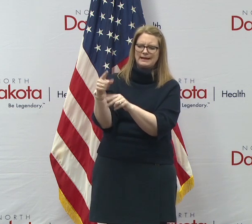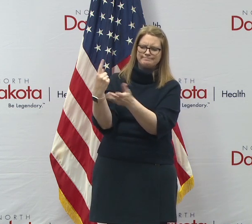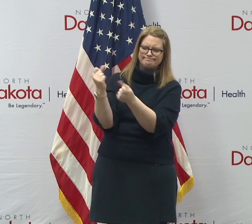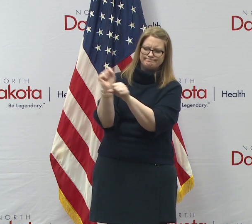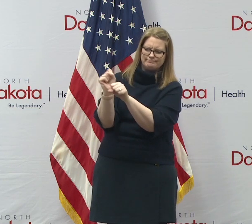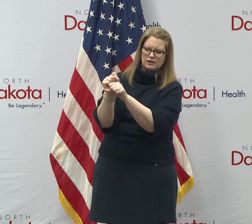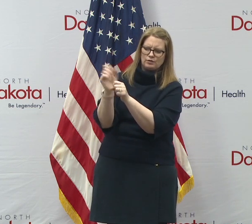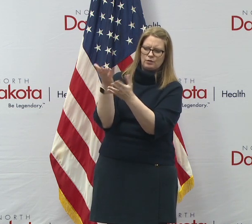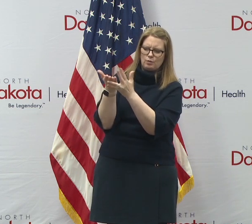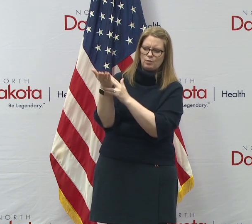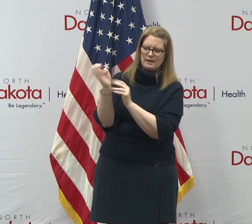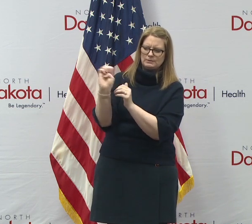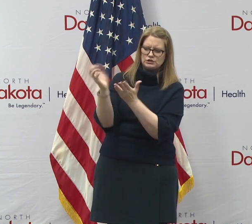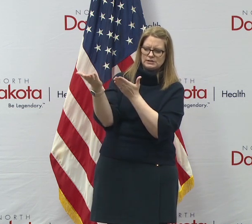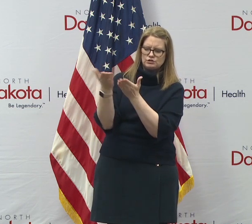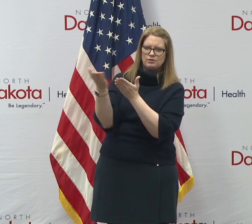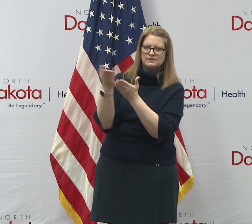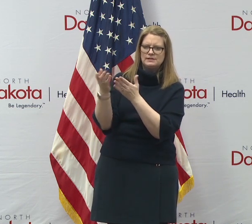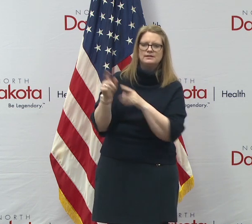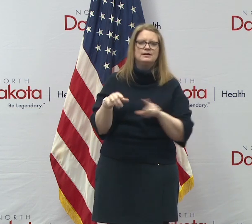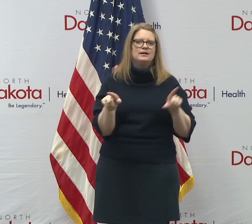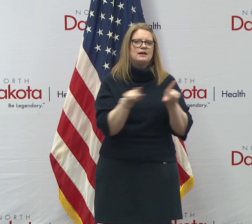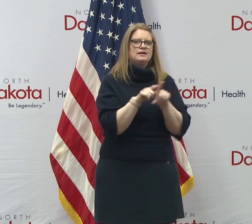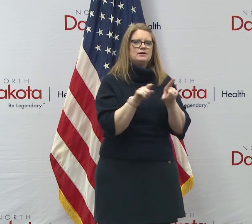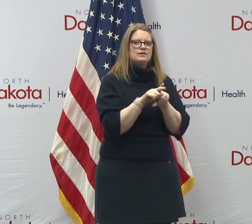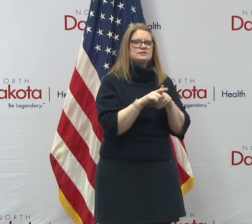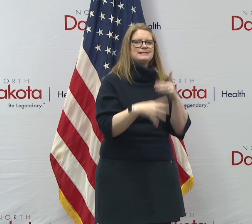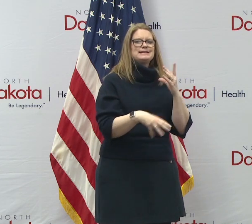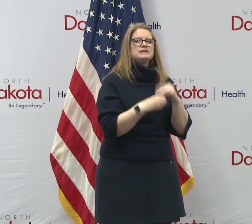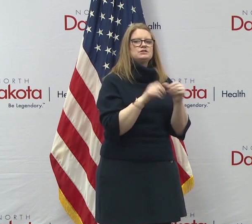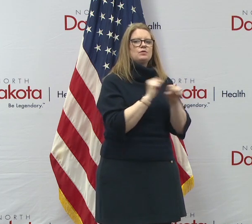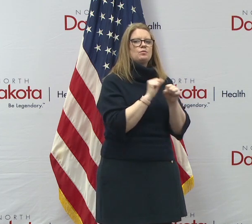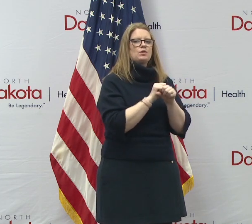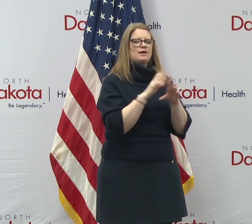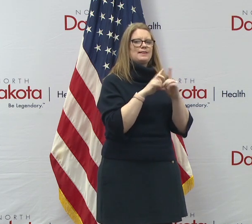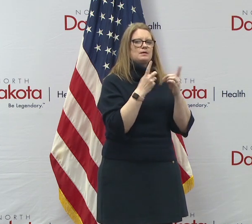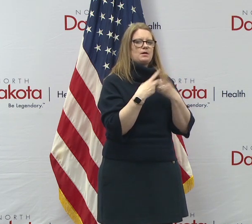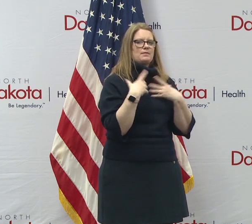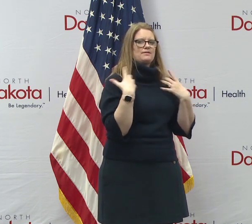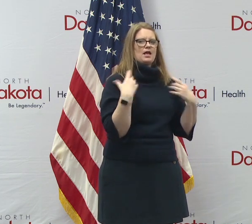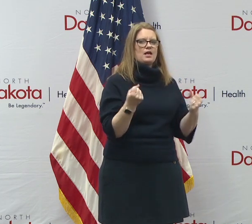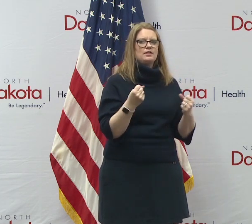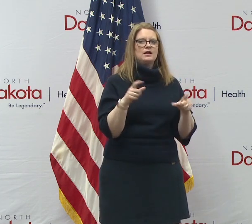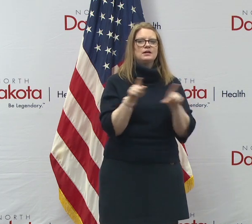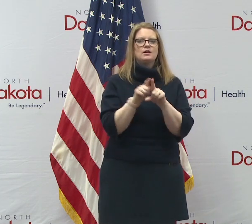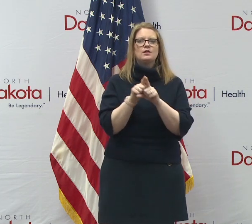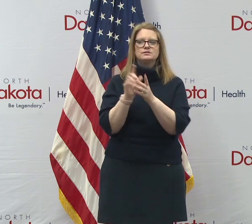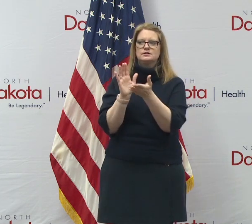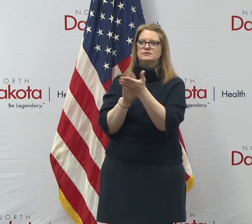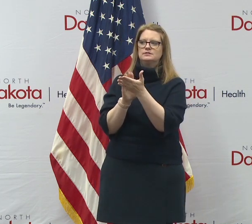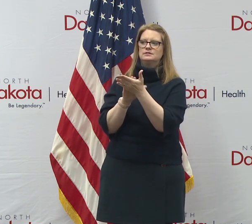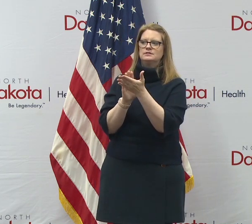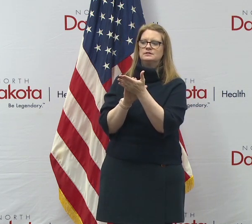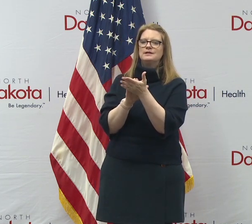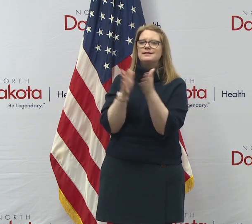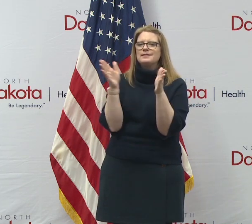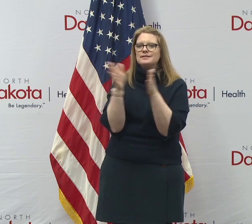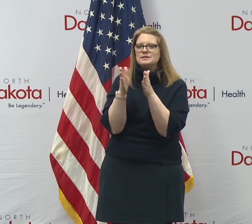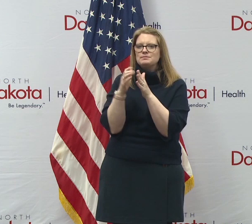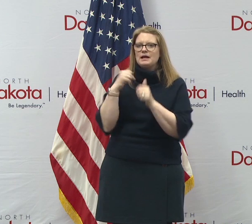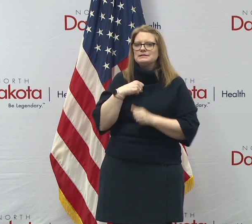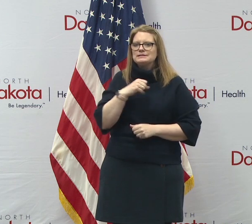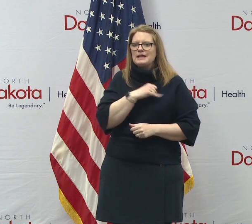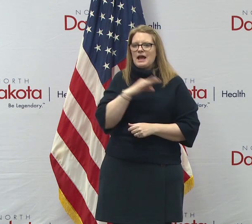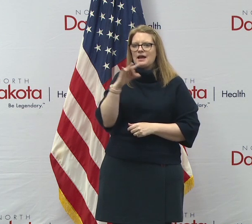emergency services. Uh, in addition to all the great work being done at the department of health and also a shout out, uh, to the teeny staff in the